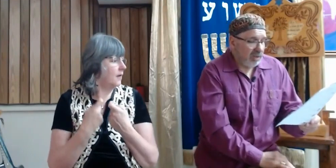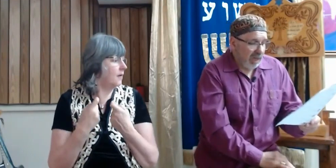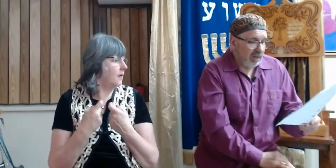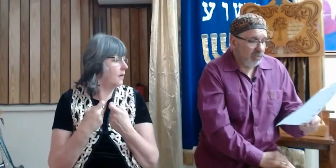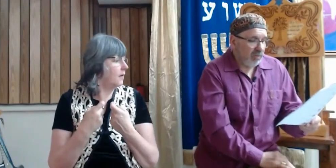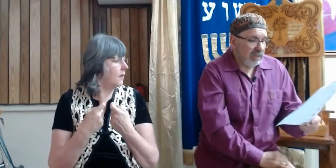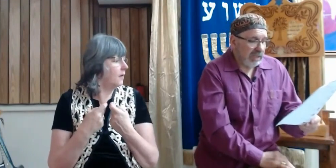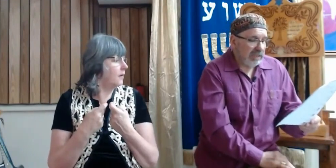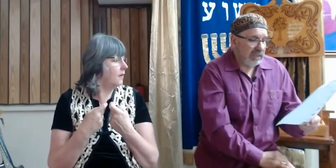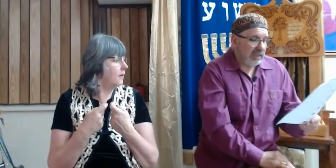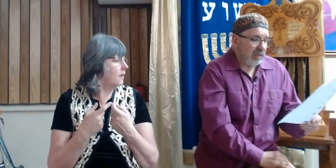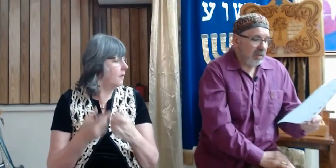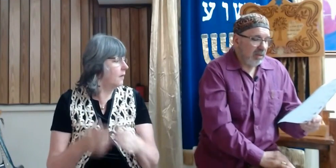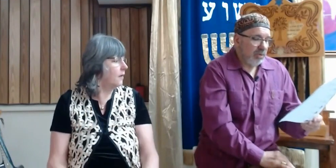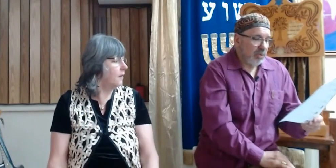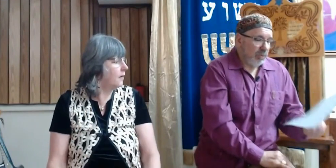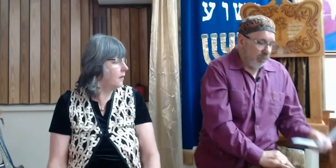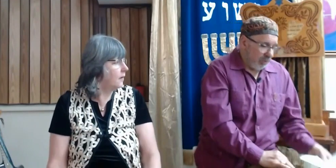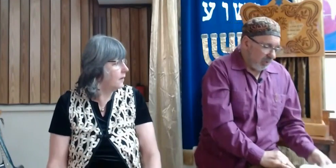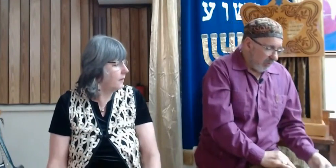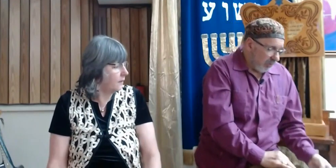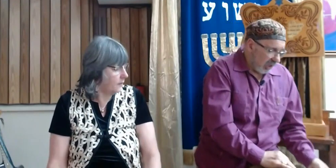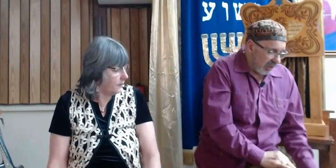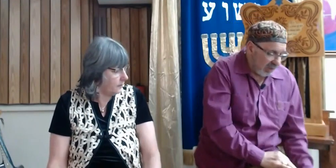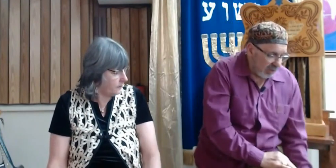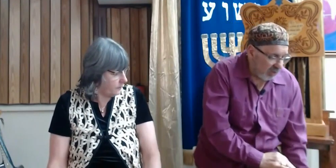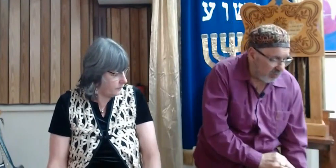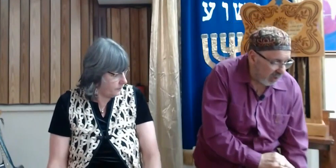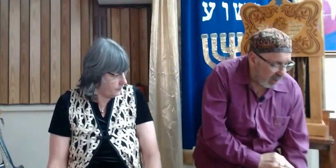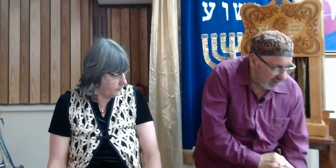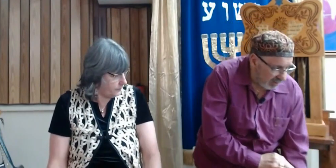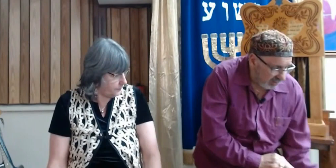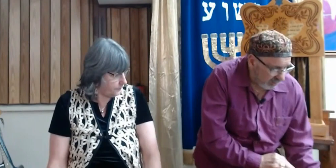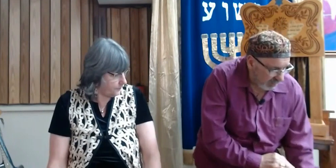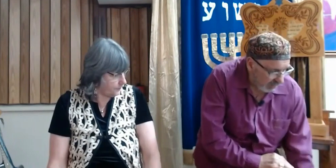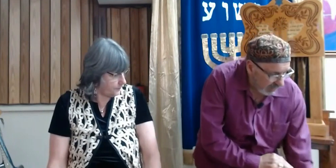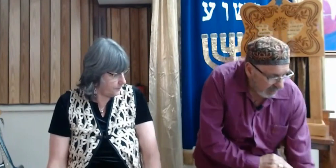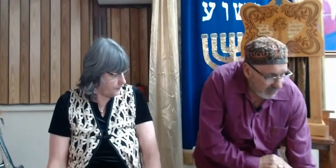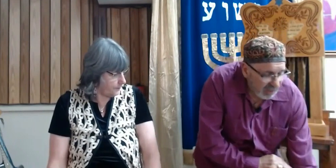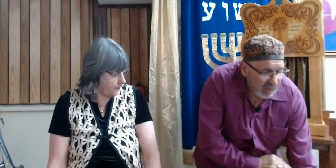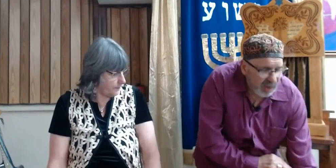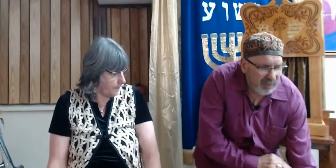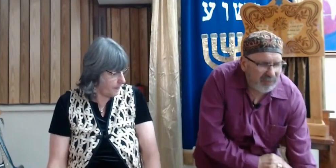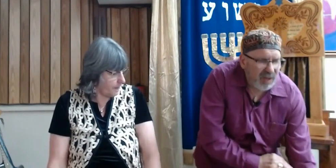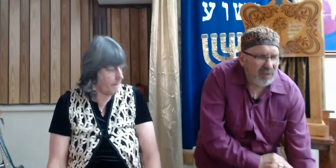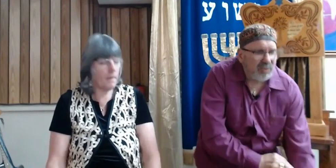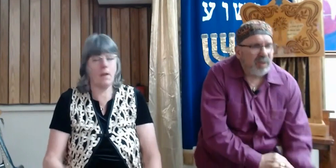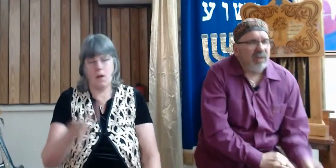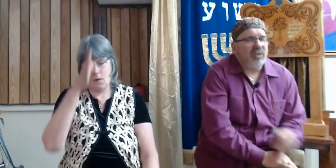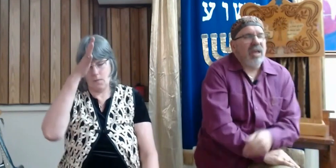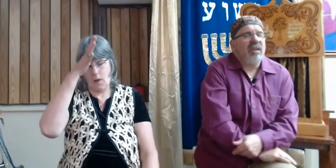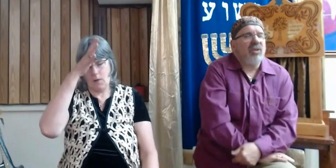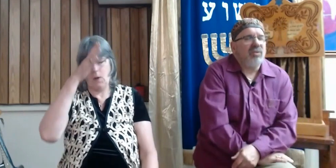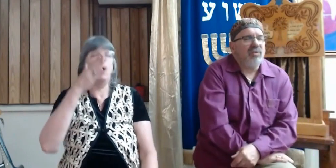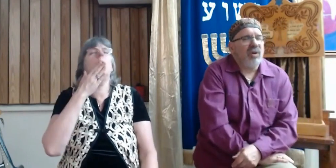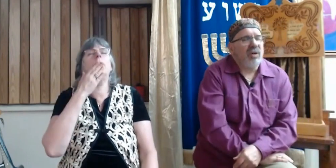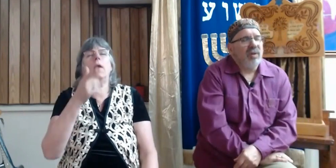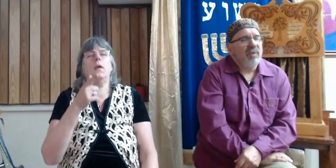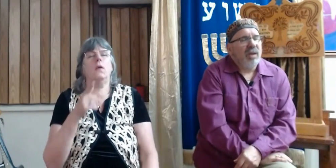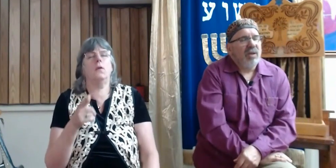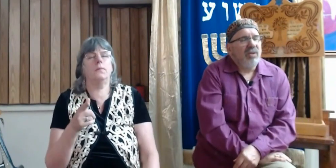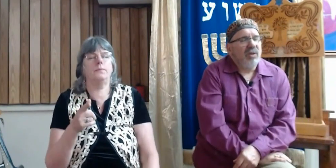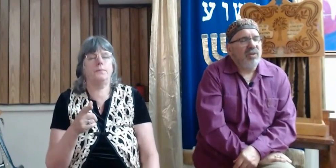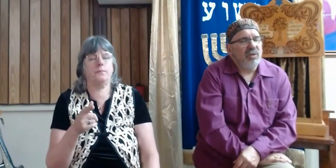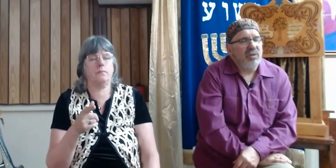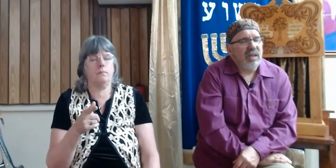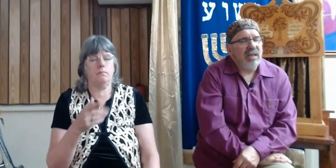not yet resisted to the point of shedding your blood. Abba Father, we thank you for